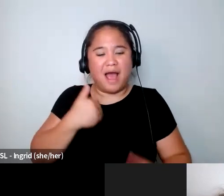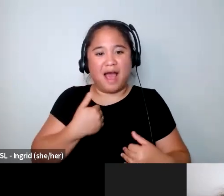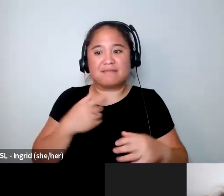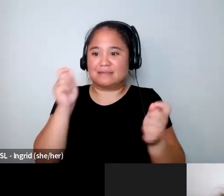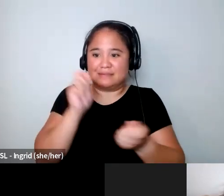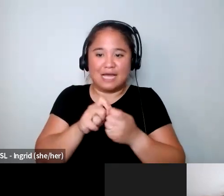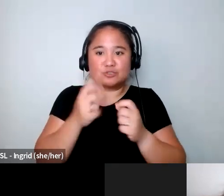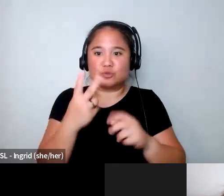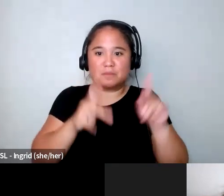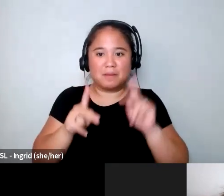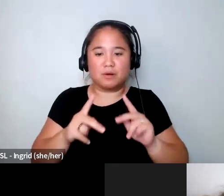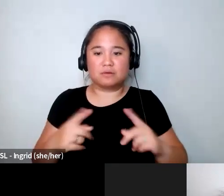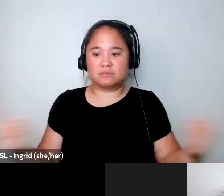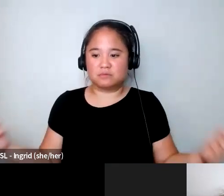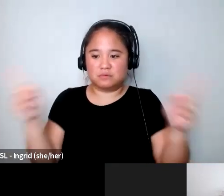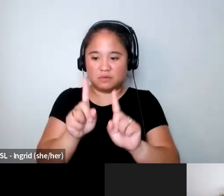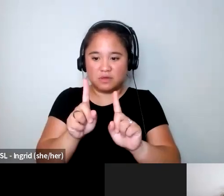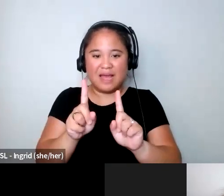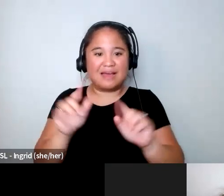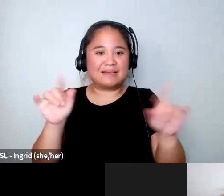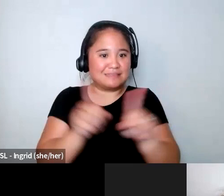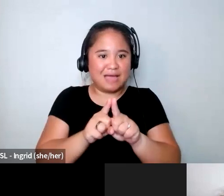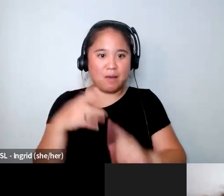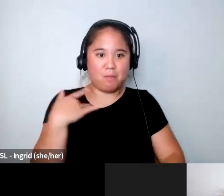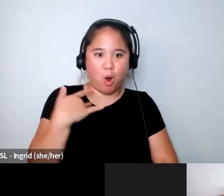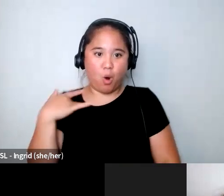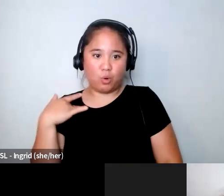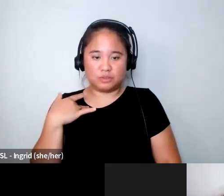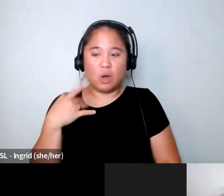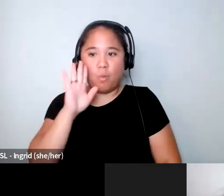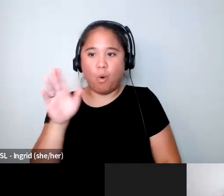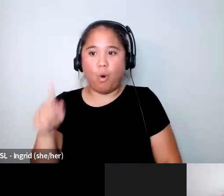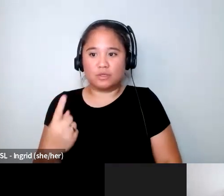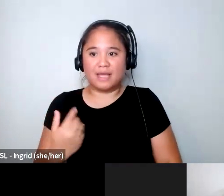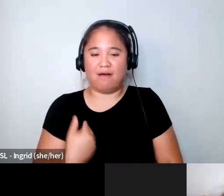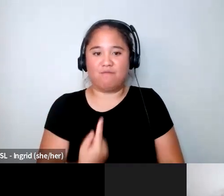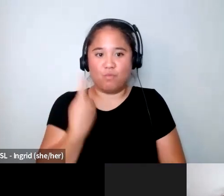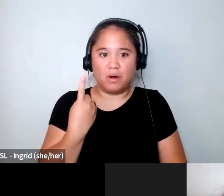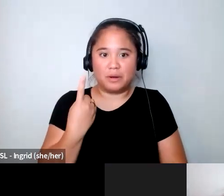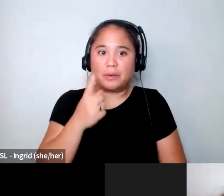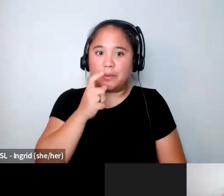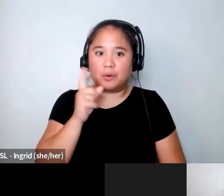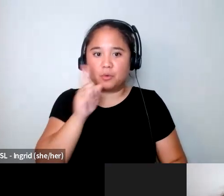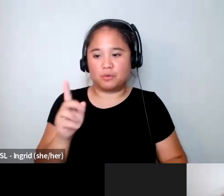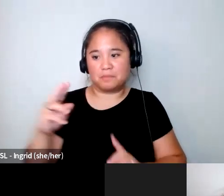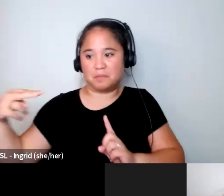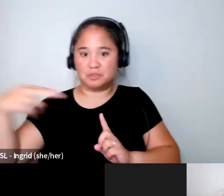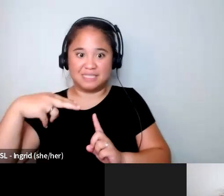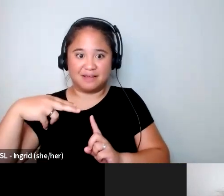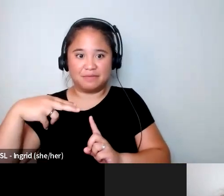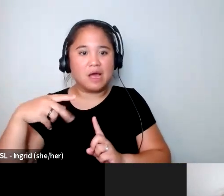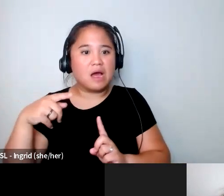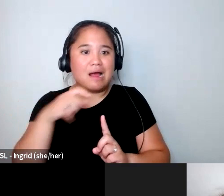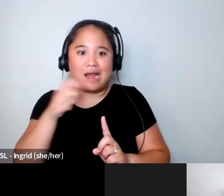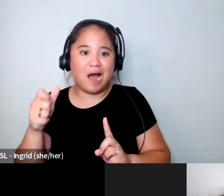people in two different sizes doing the exact same pose and there's always going to be one that is going to be perceived of not